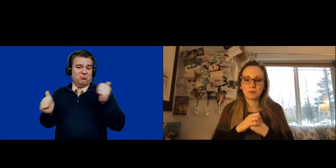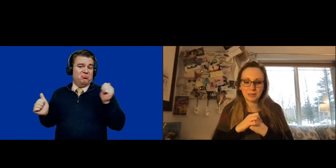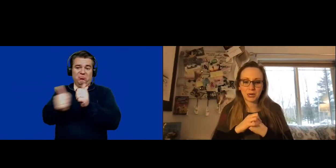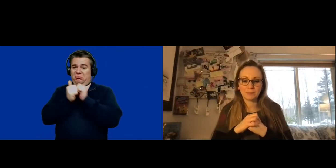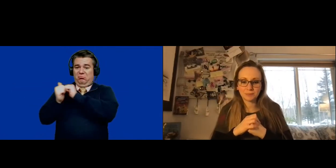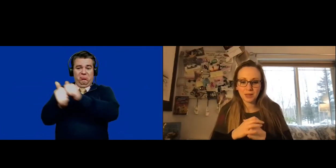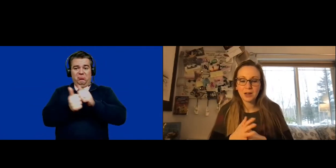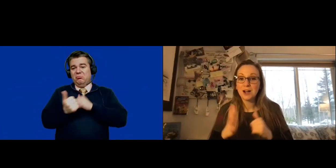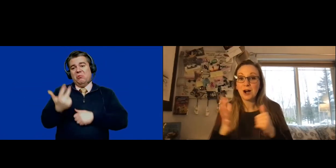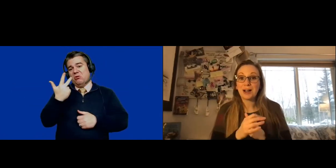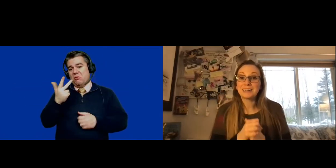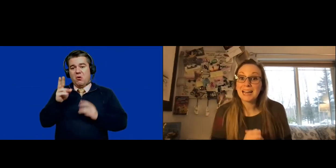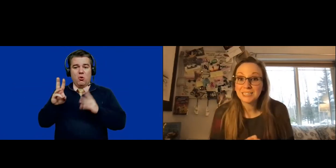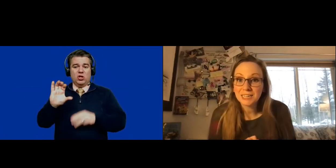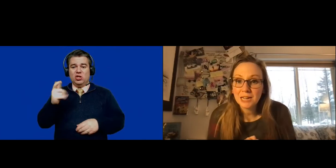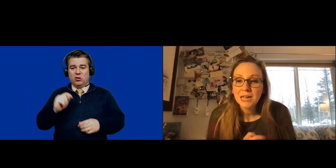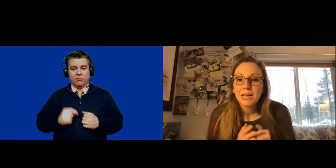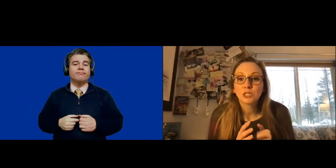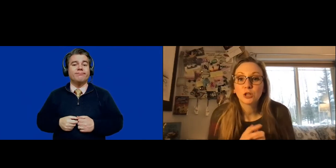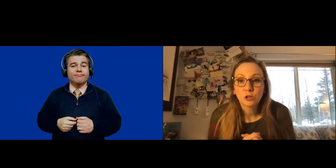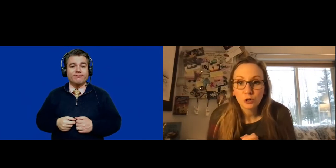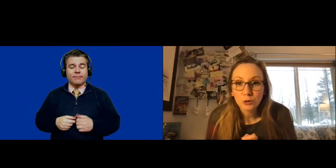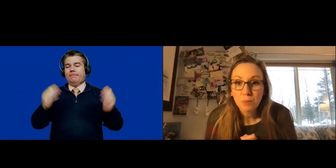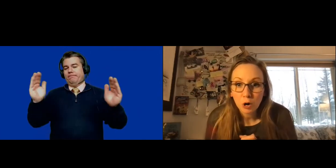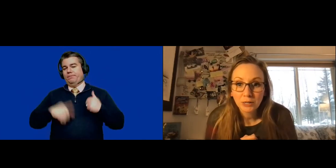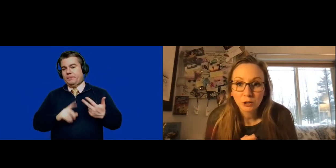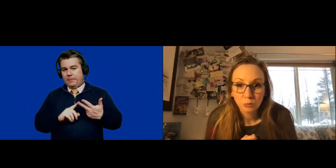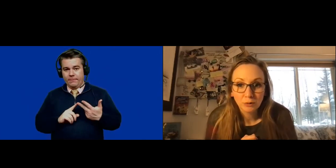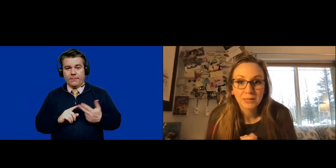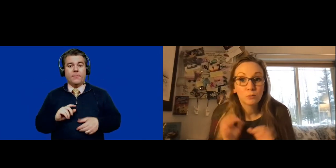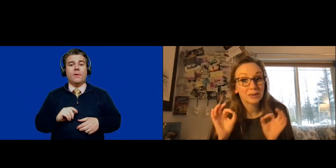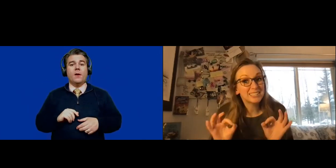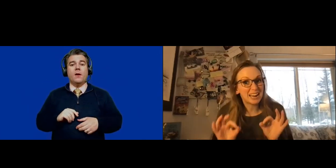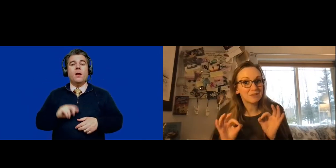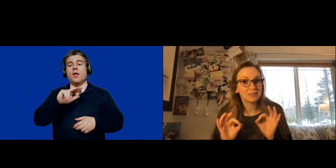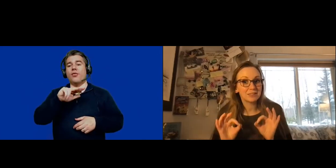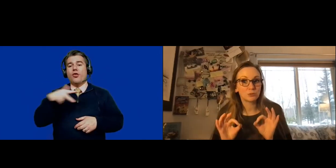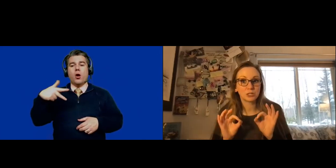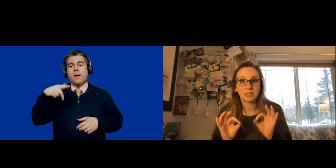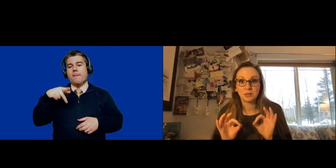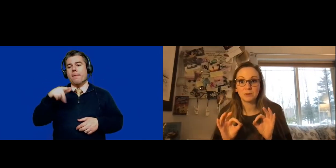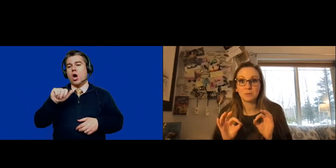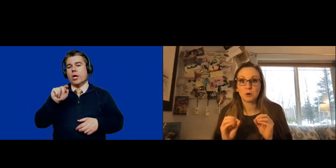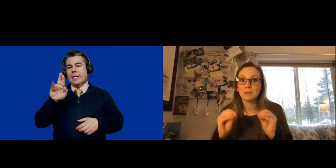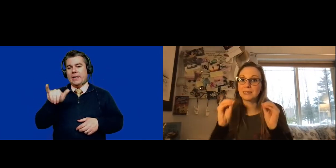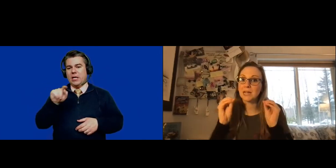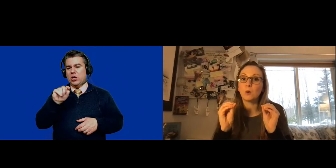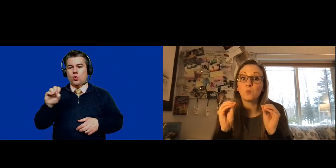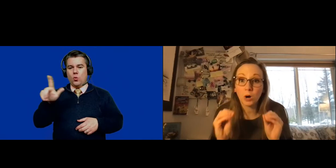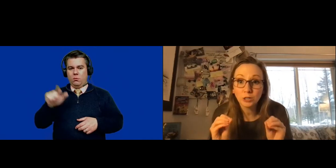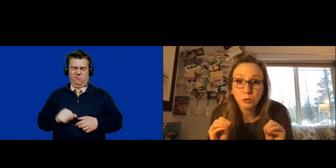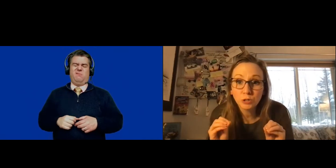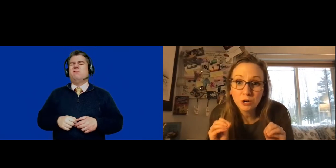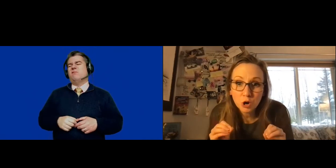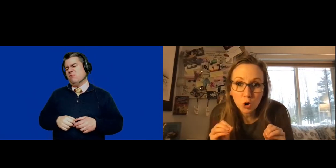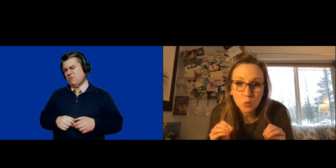them in a three-way chat. All right. Last thing is third party tools. We're going to dive into this one just a little bit more because I